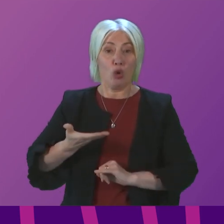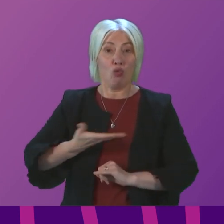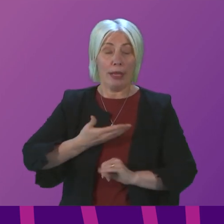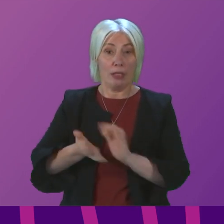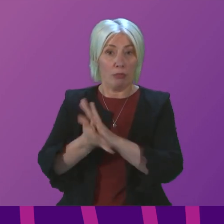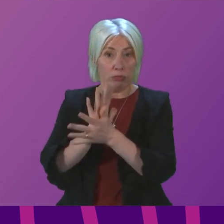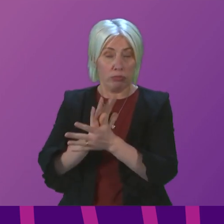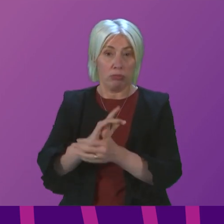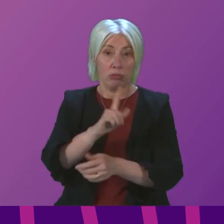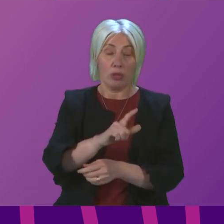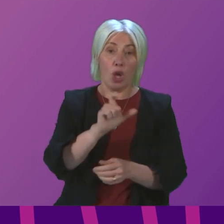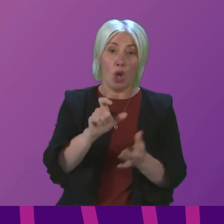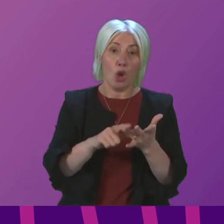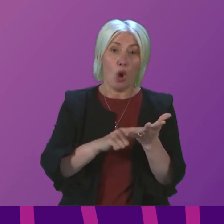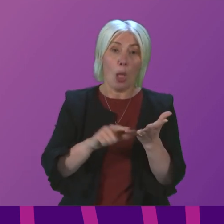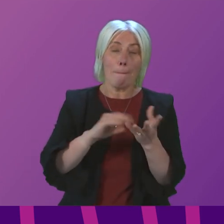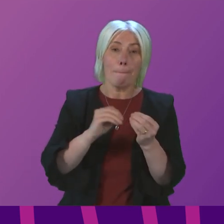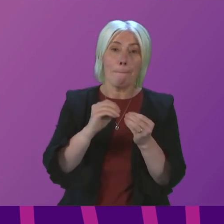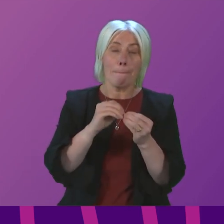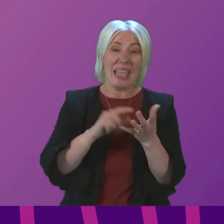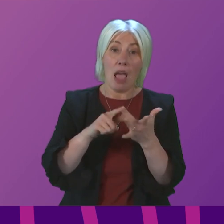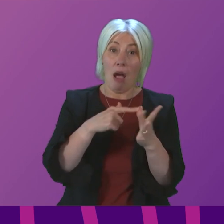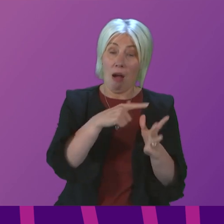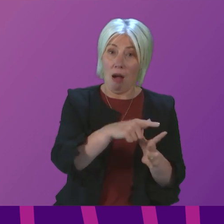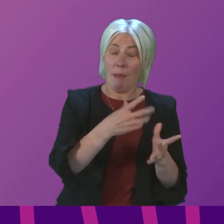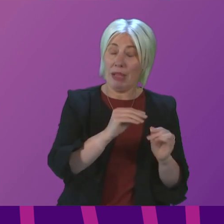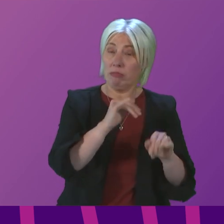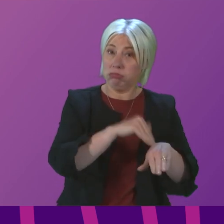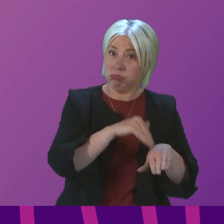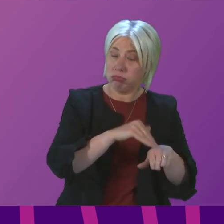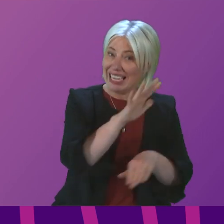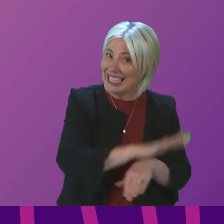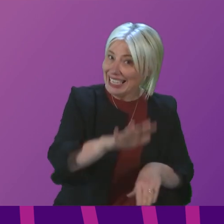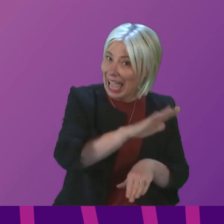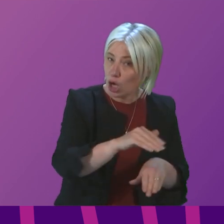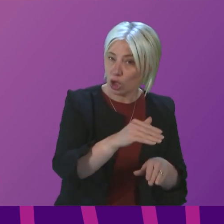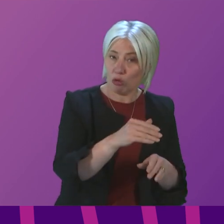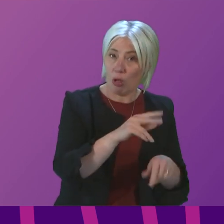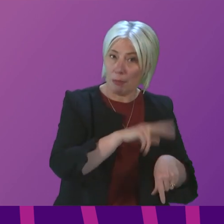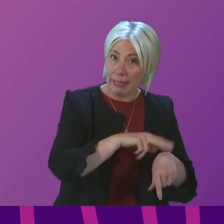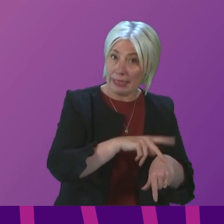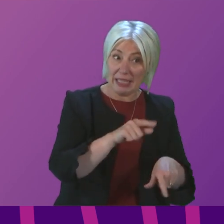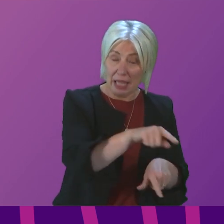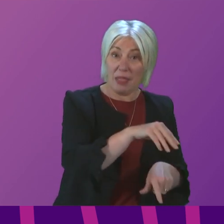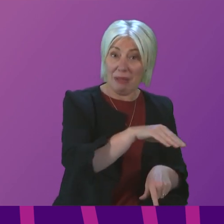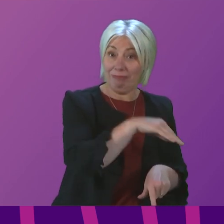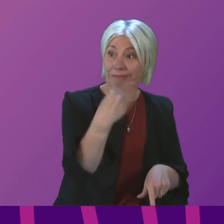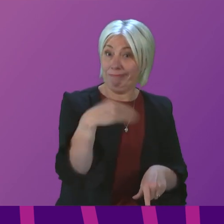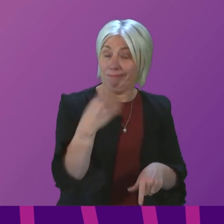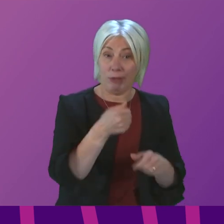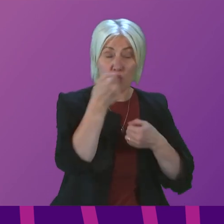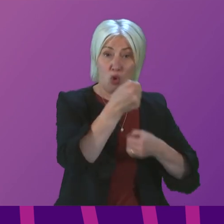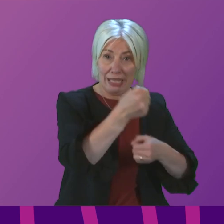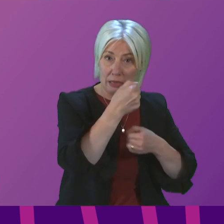In Colombia, where there is evidence of human rights abuses committed by the National Police, including the killing of protesters, Police Scotland